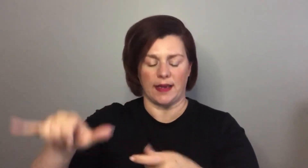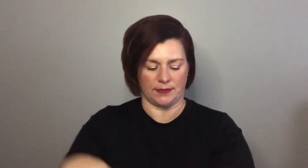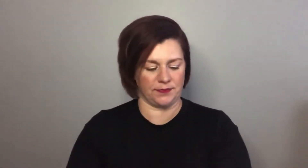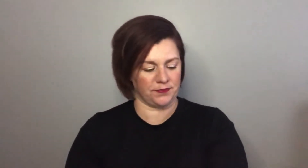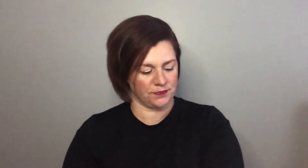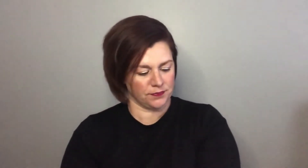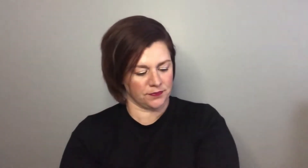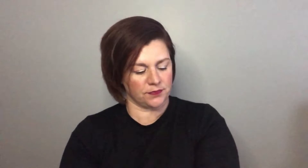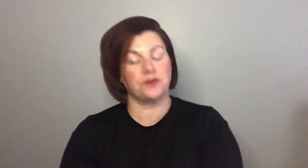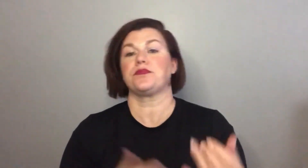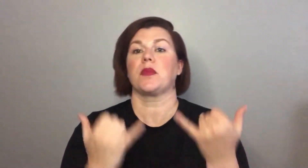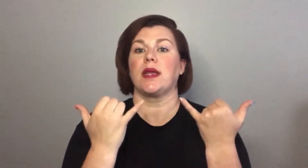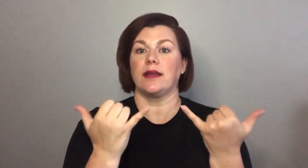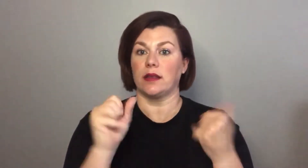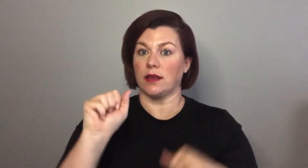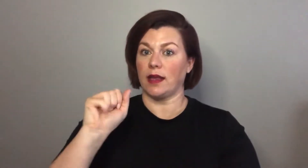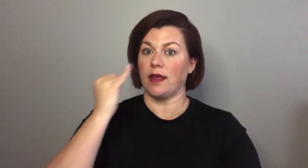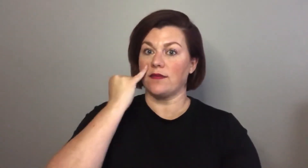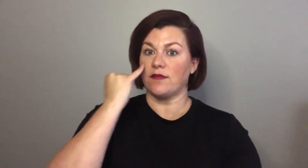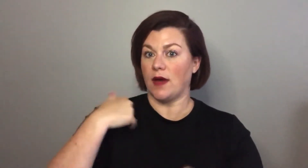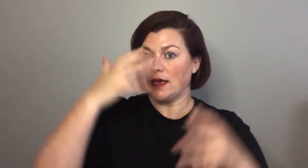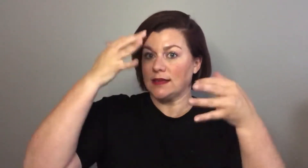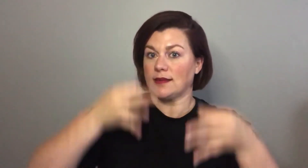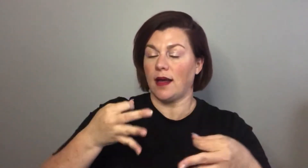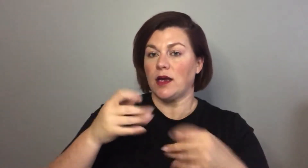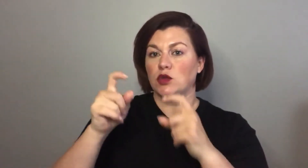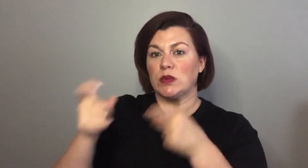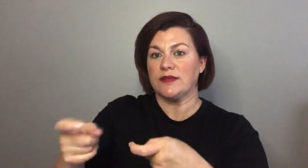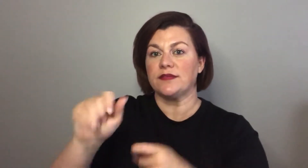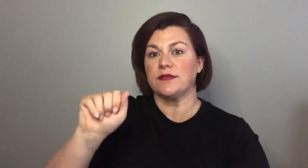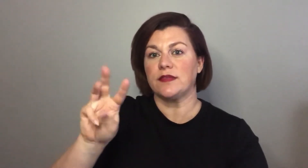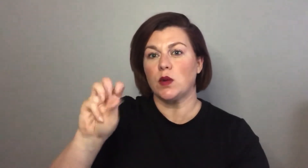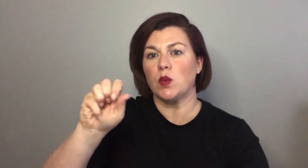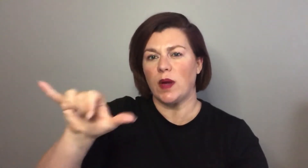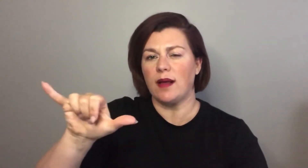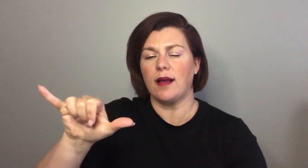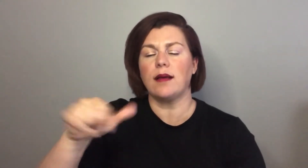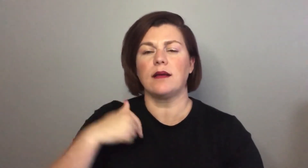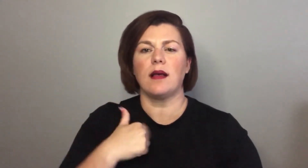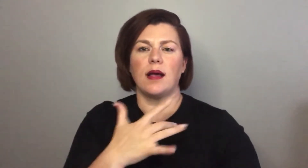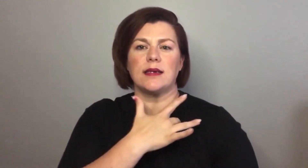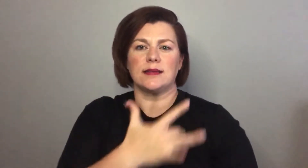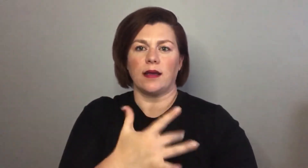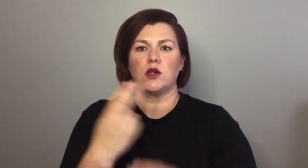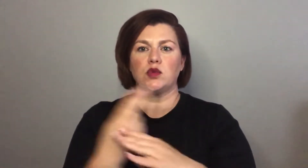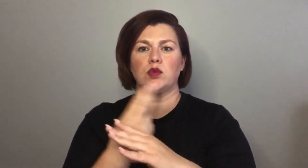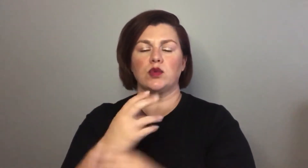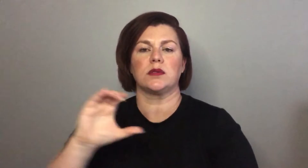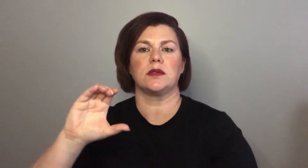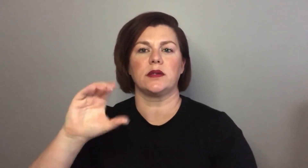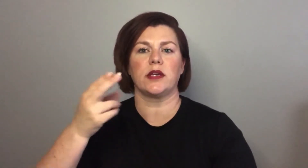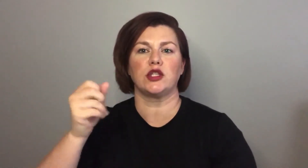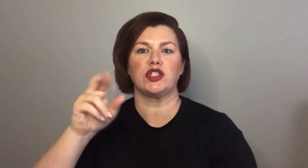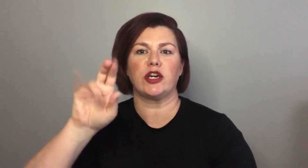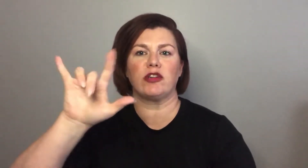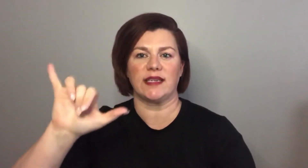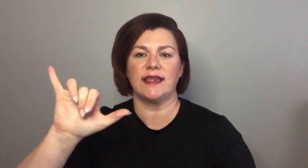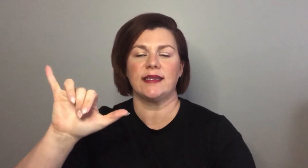than I have before and decide whether to keep it or give it away now if I decide to donate um I tend to use a